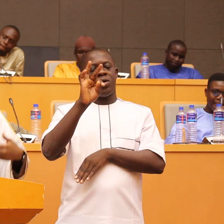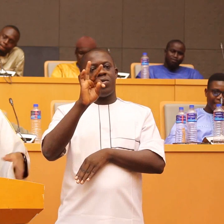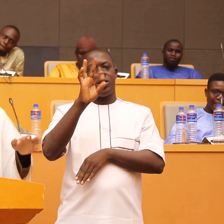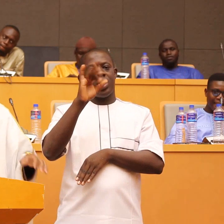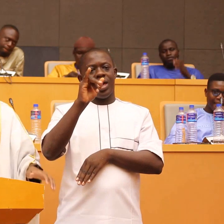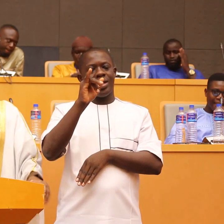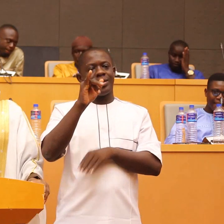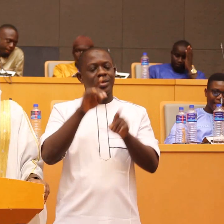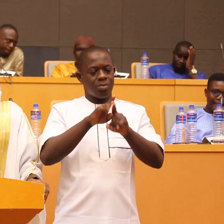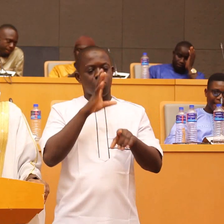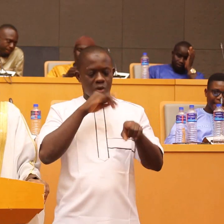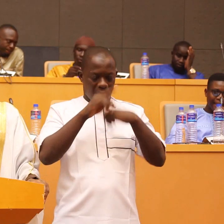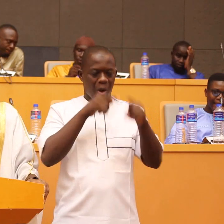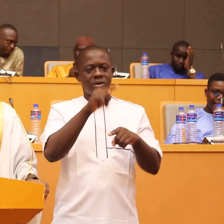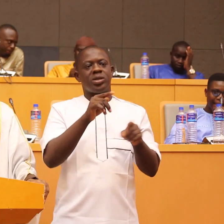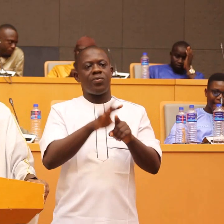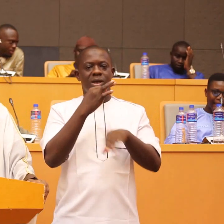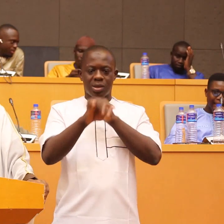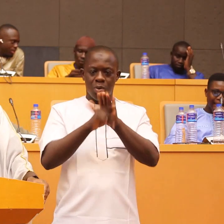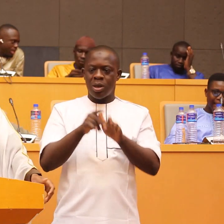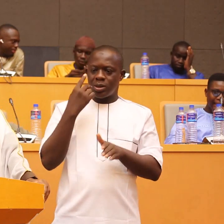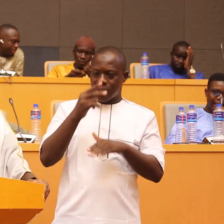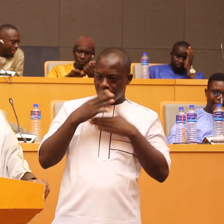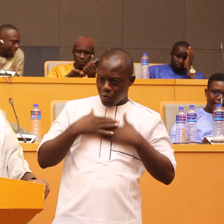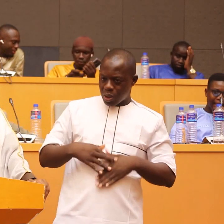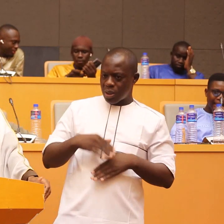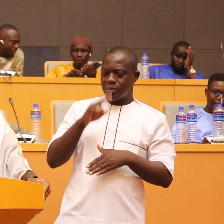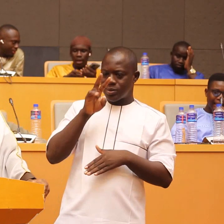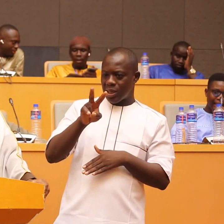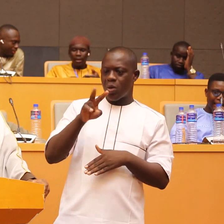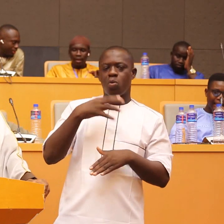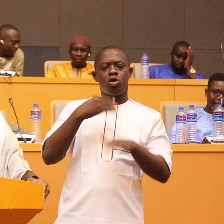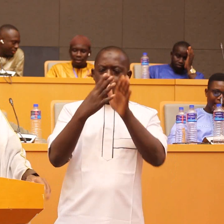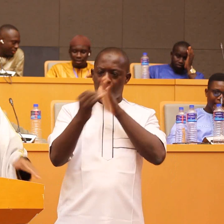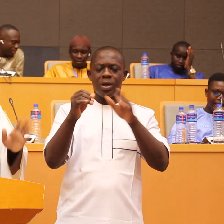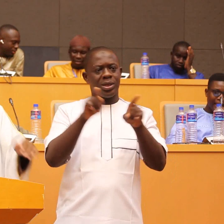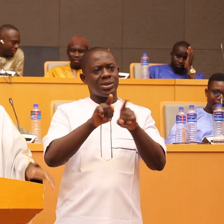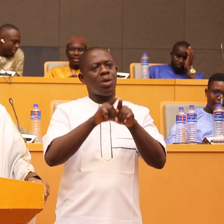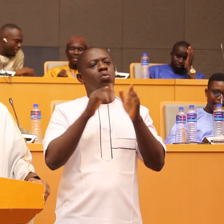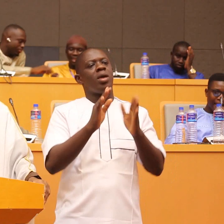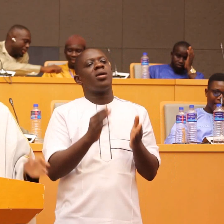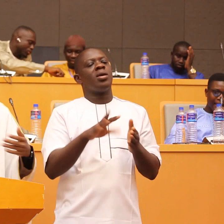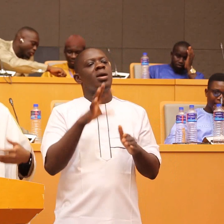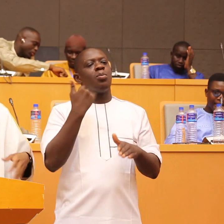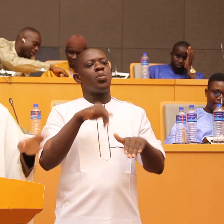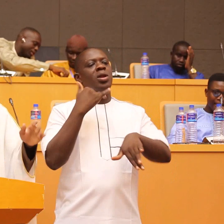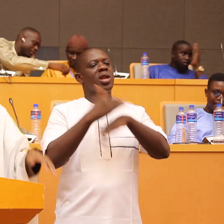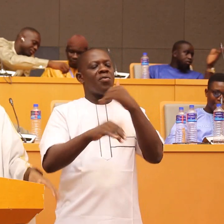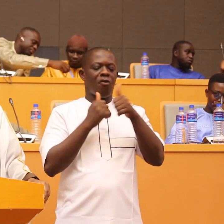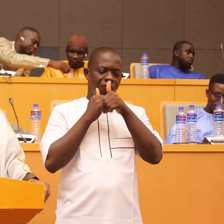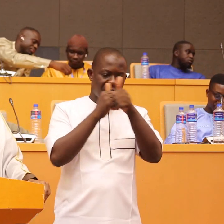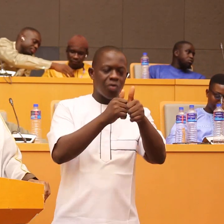they see your appearance wow I want to be like you it's like today people don't follow the message but the